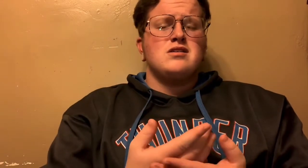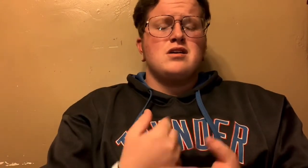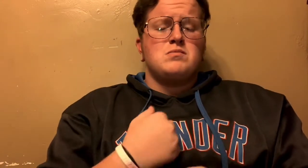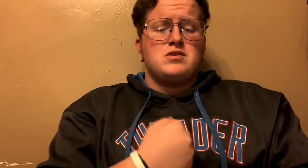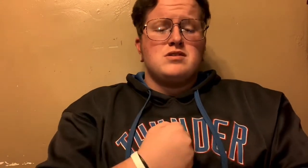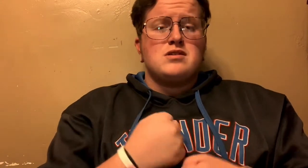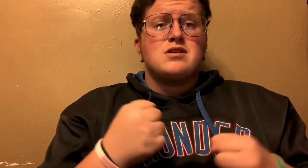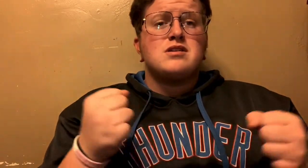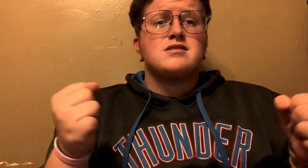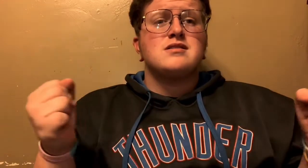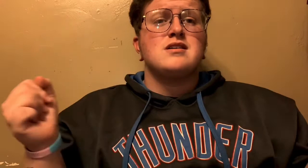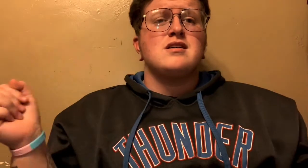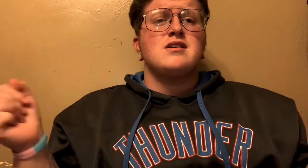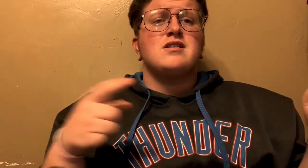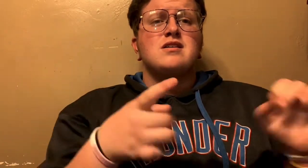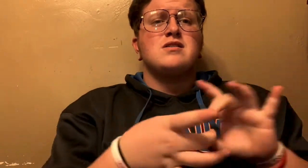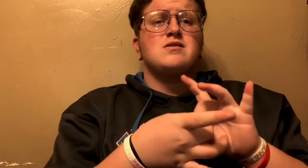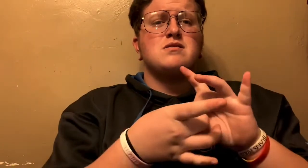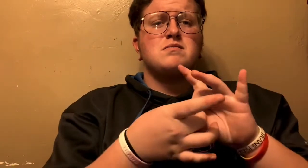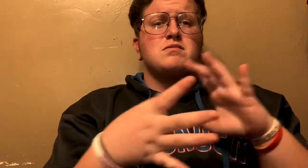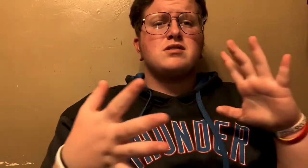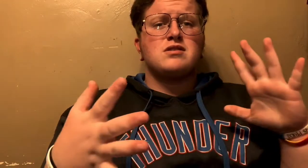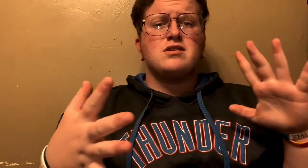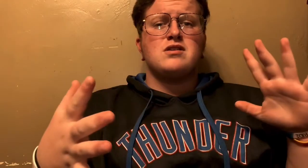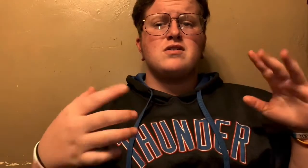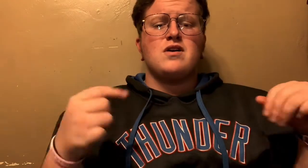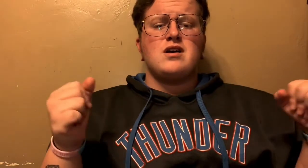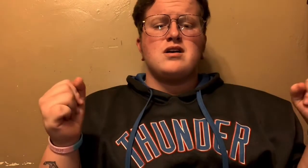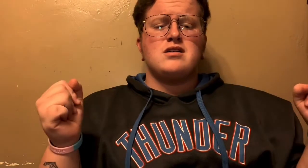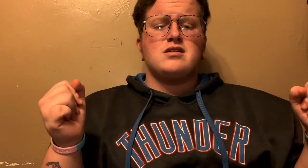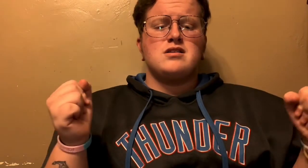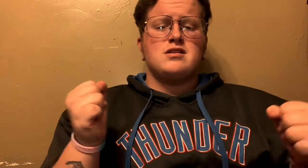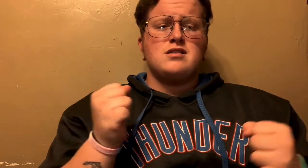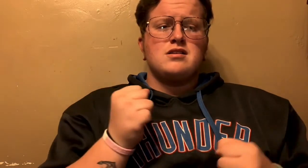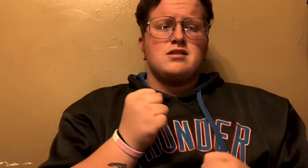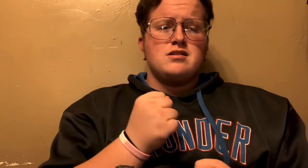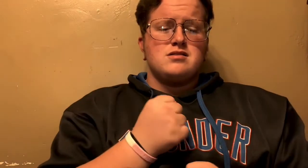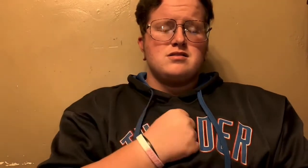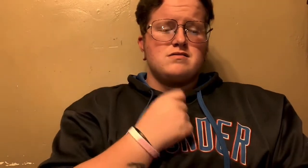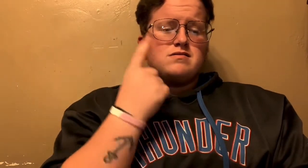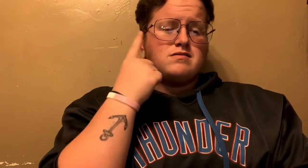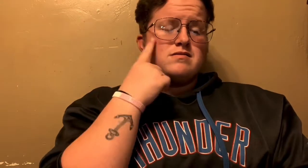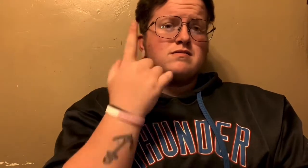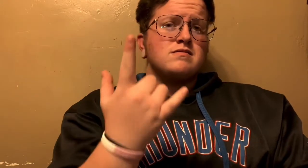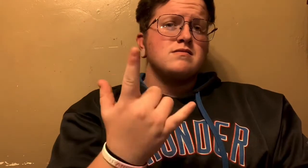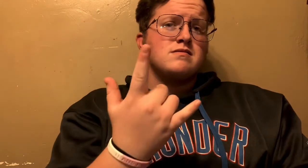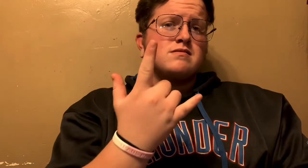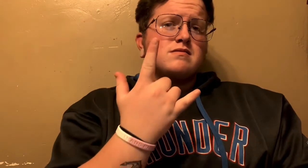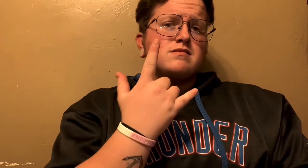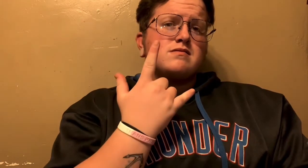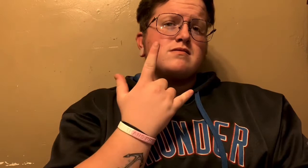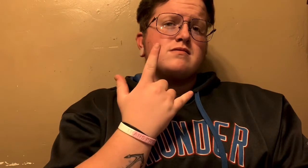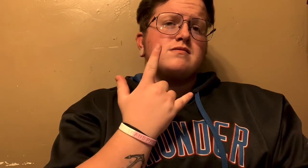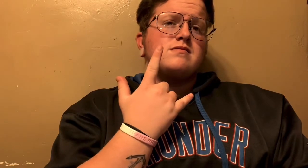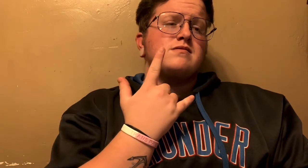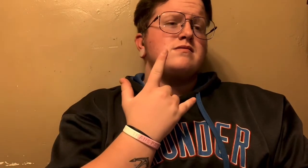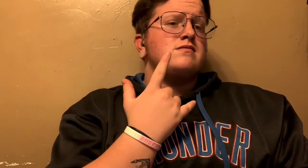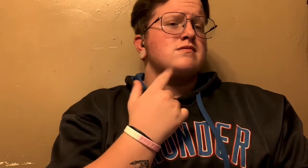let my guard down, and then you pull the rug I always get it kind of used to be, and so will